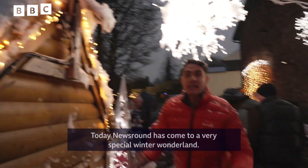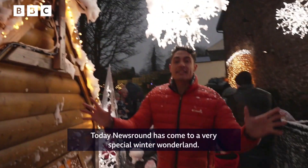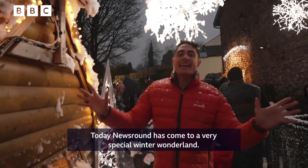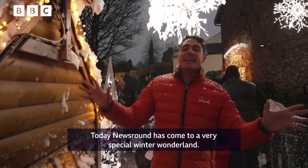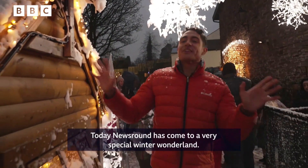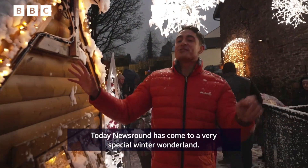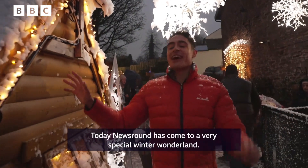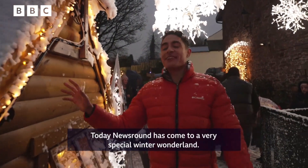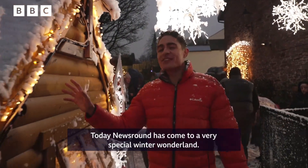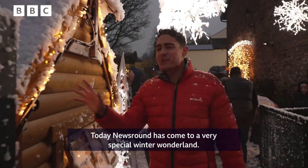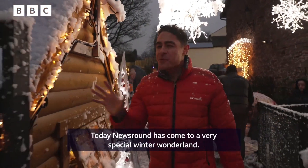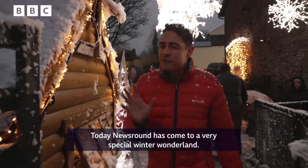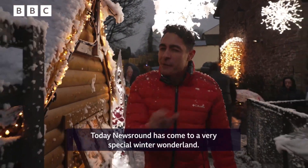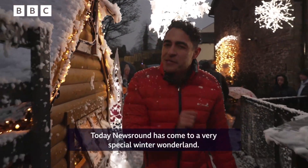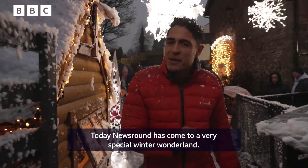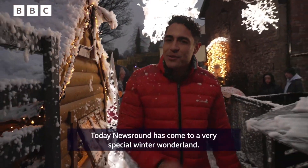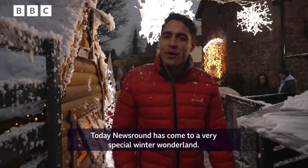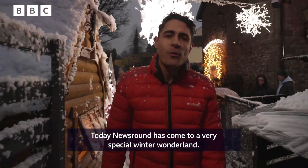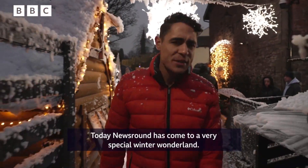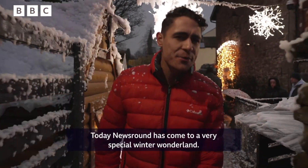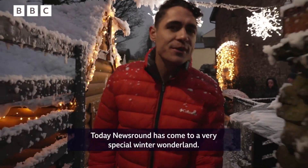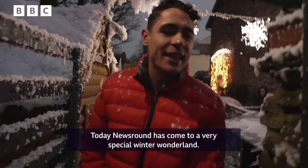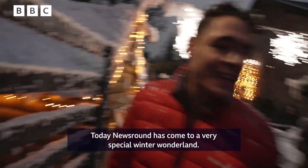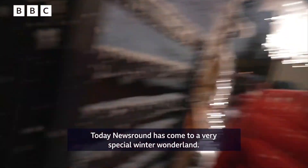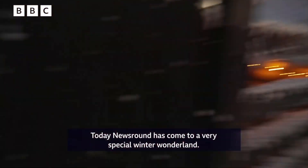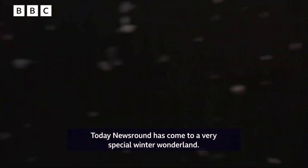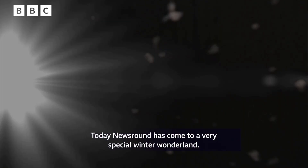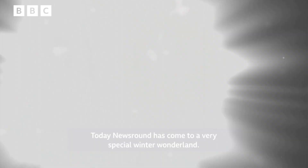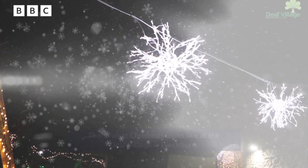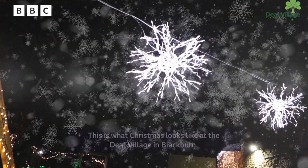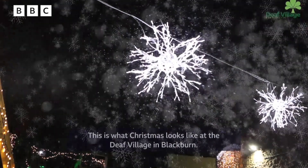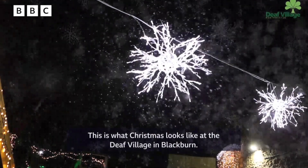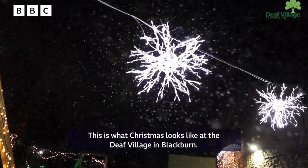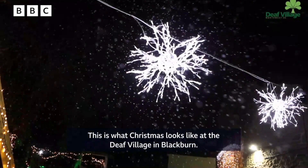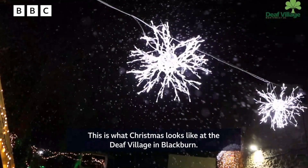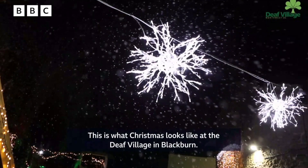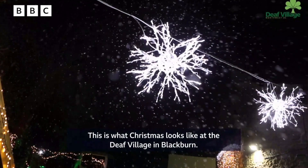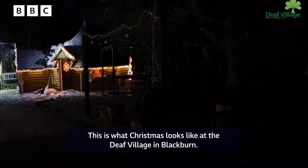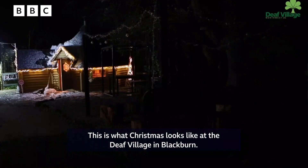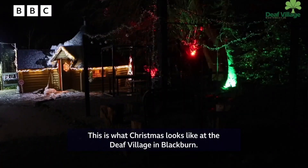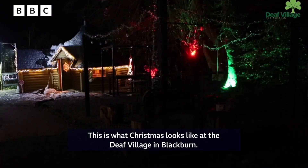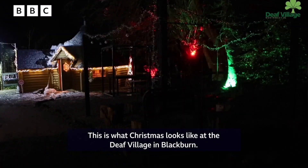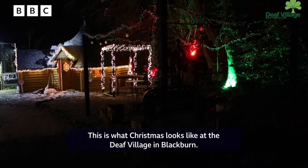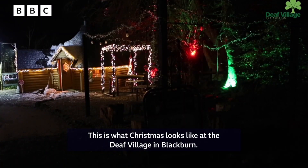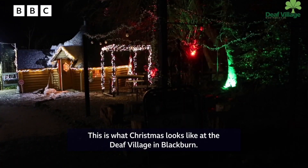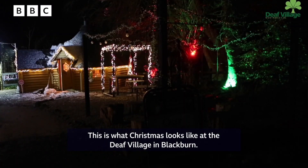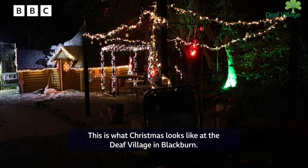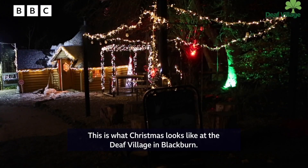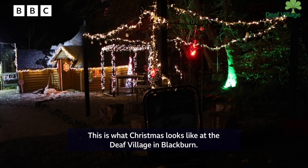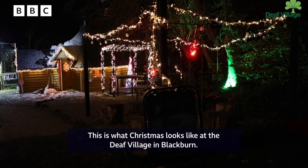Today, Newsround has come to a very special winter wonderland. This is what Christmas looks like at the Deaf Village in